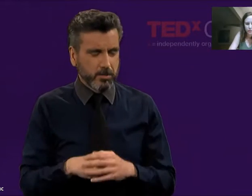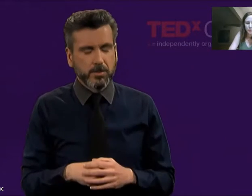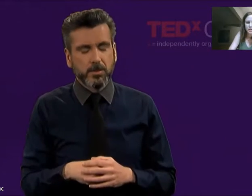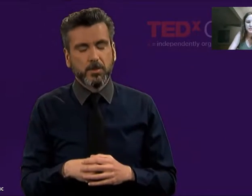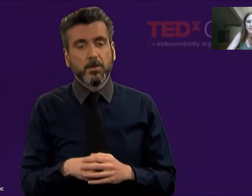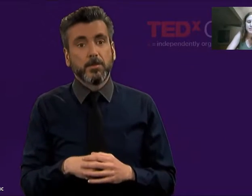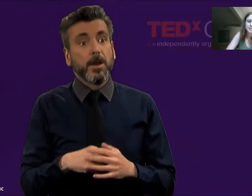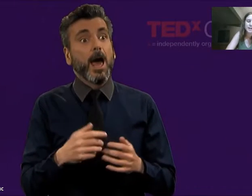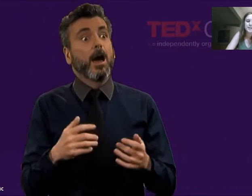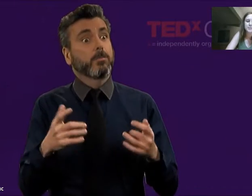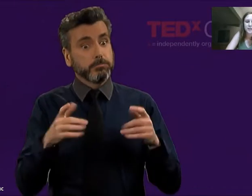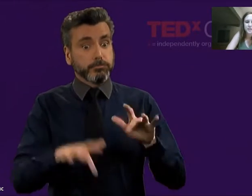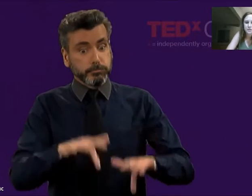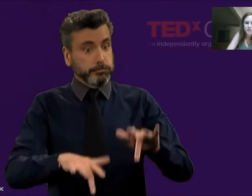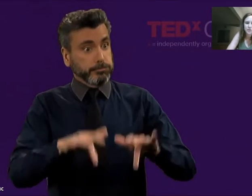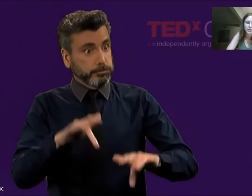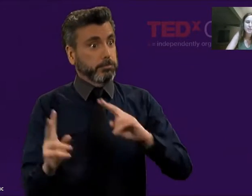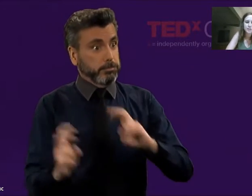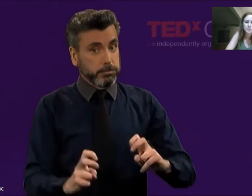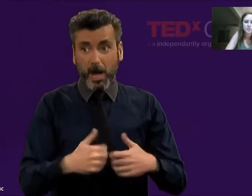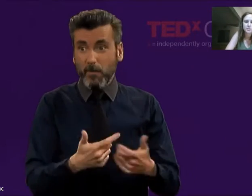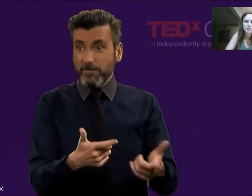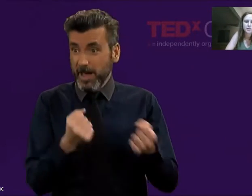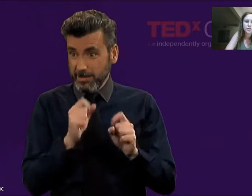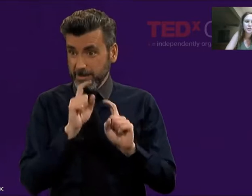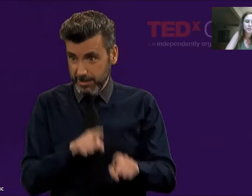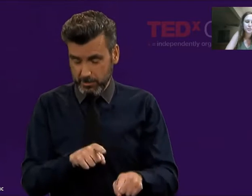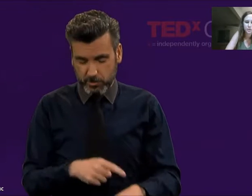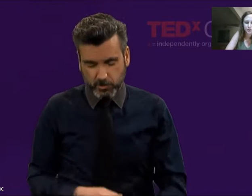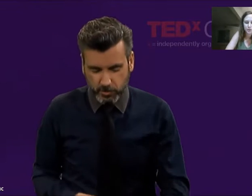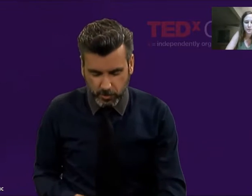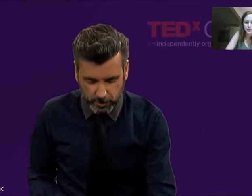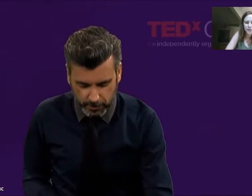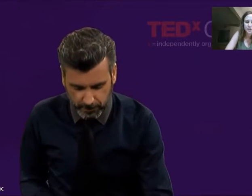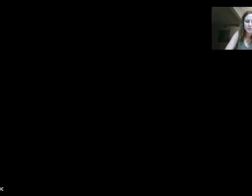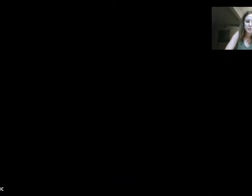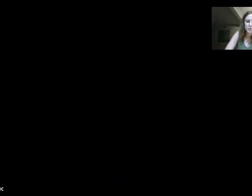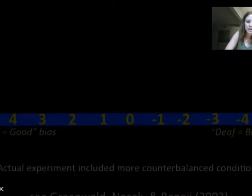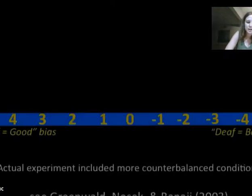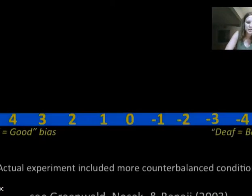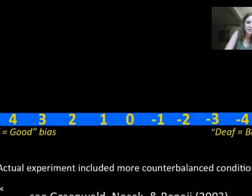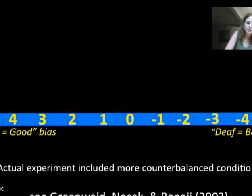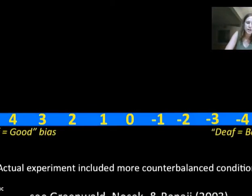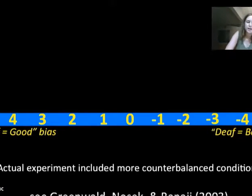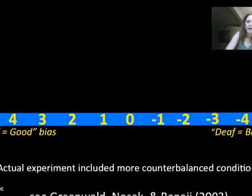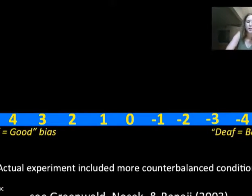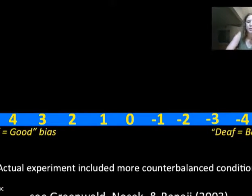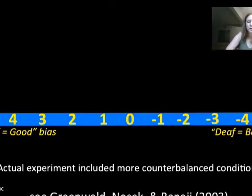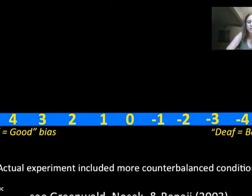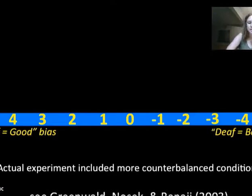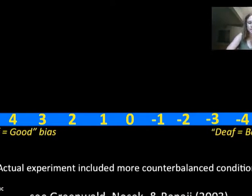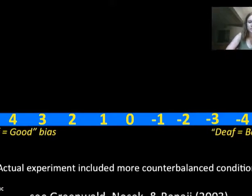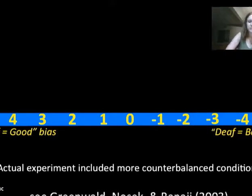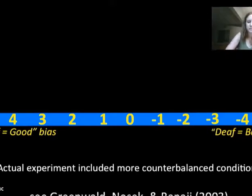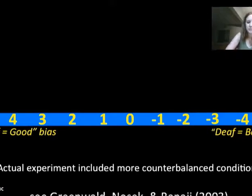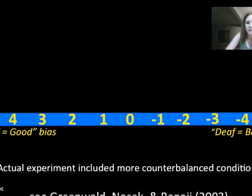We give this test to many different students. So was administered on the computer, and it's scored actually by how quickly the